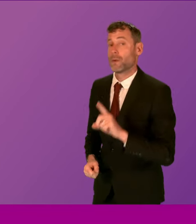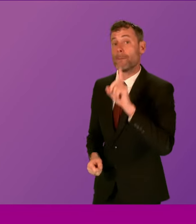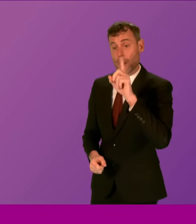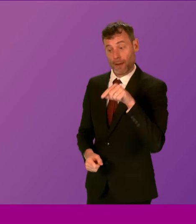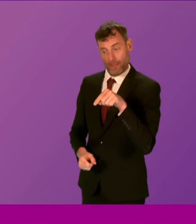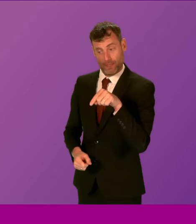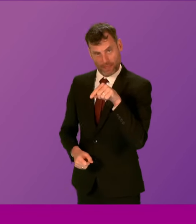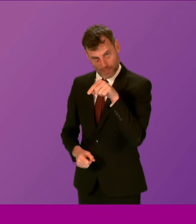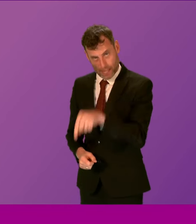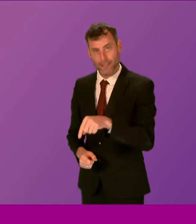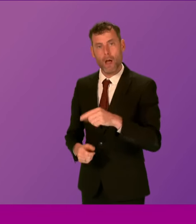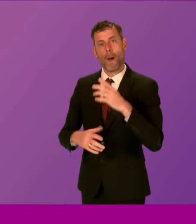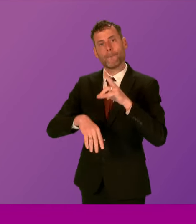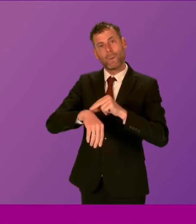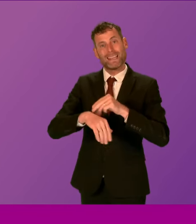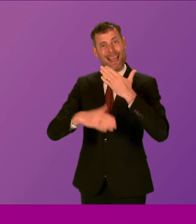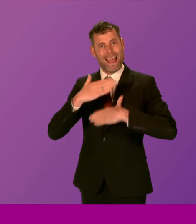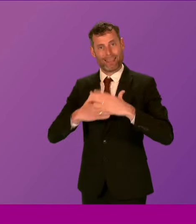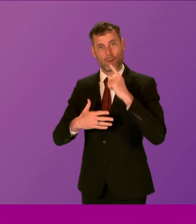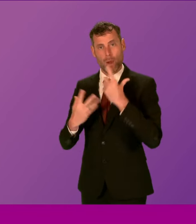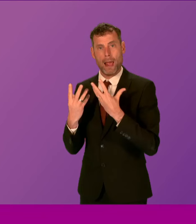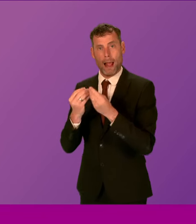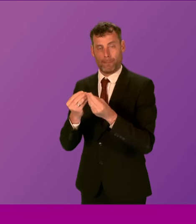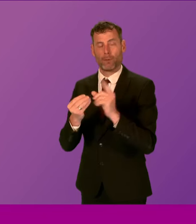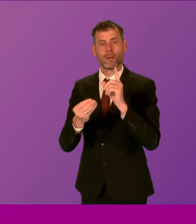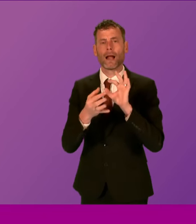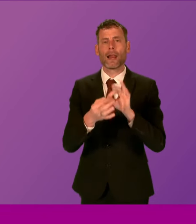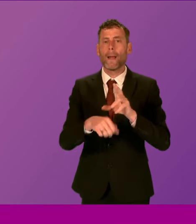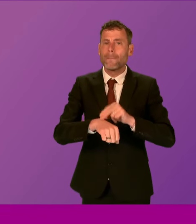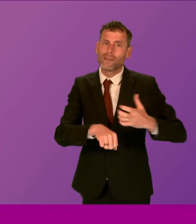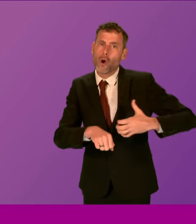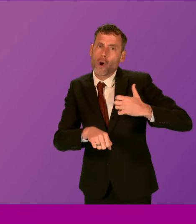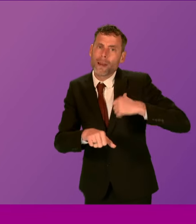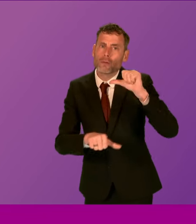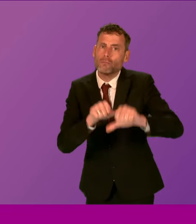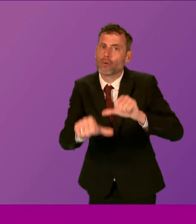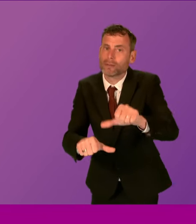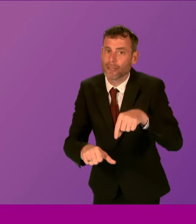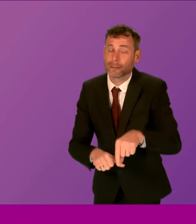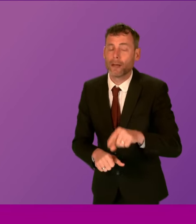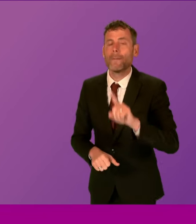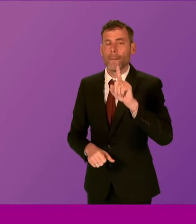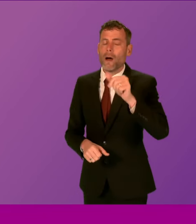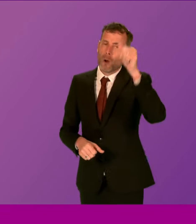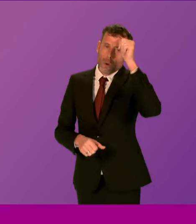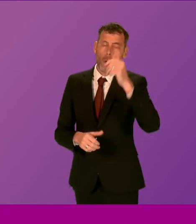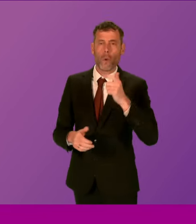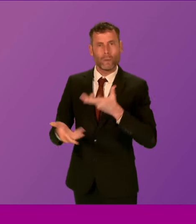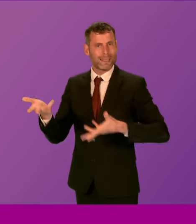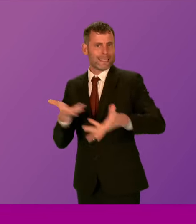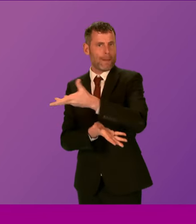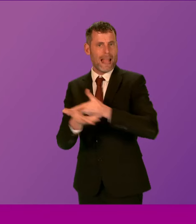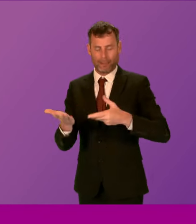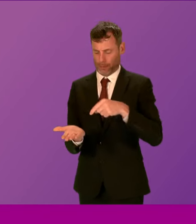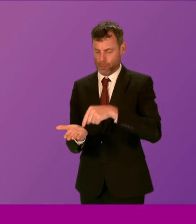that will improve the police complaints and misconduct process. again, there's a lot of cross-party consensus and there will obviously be some challenge from opposition